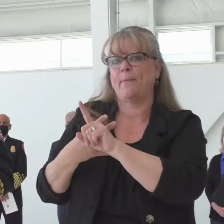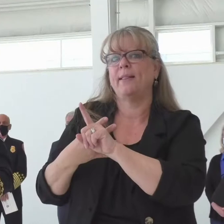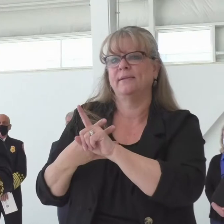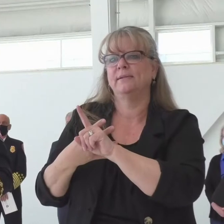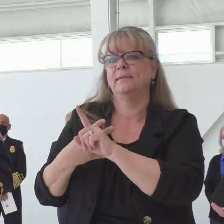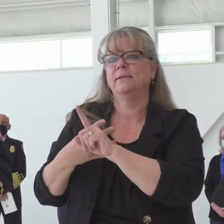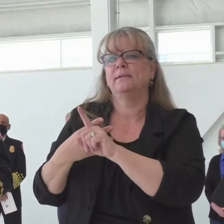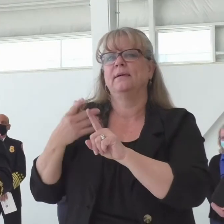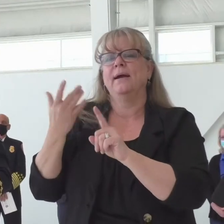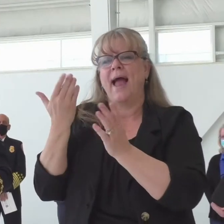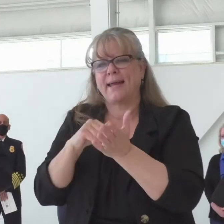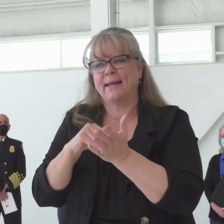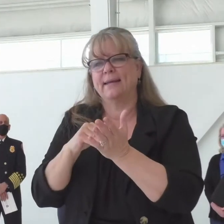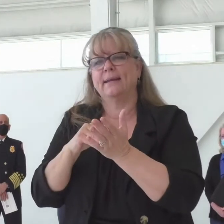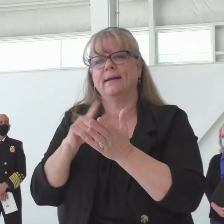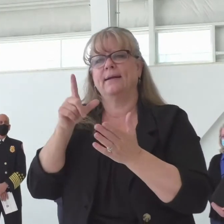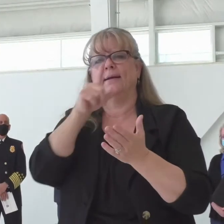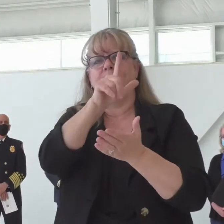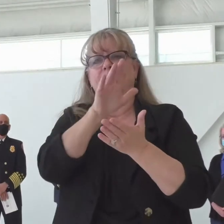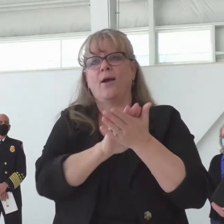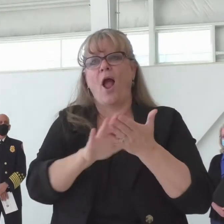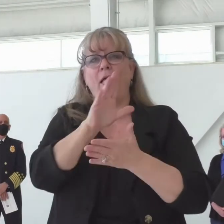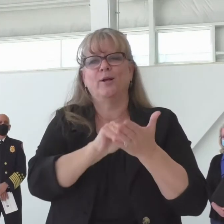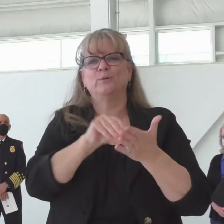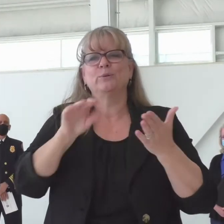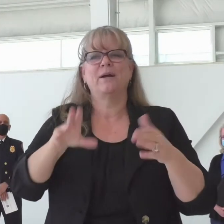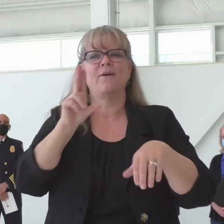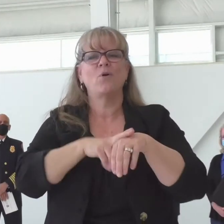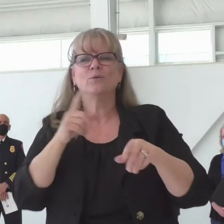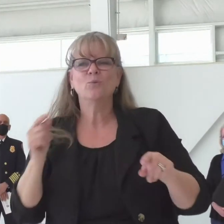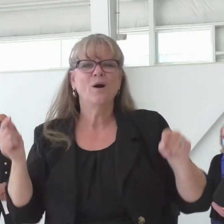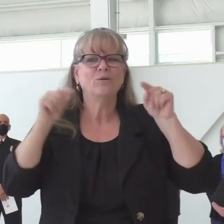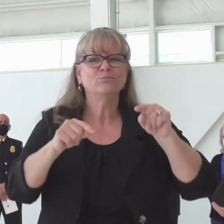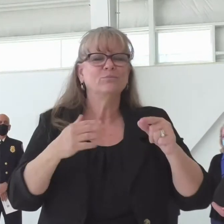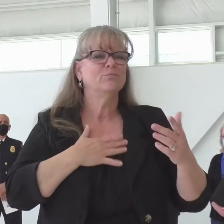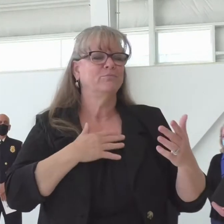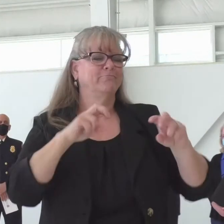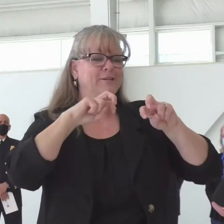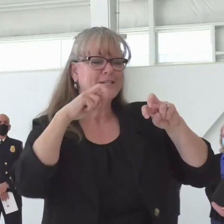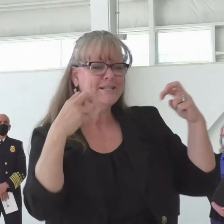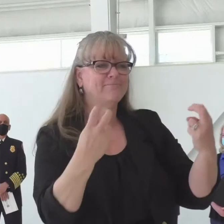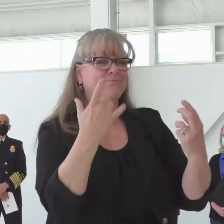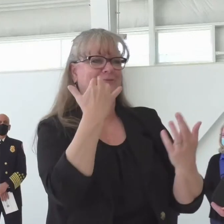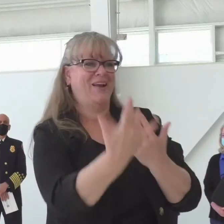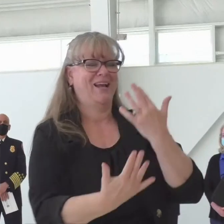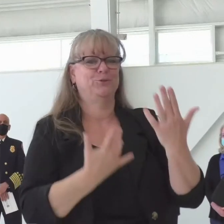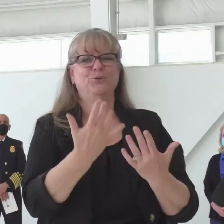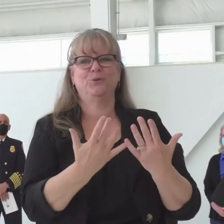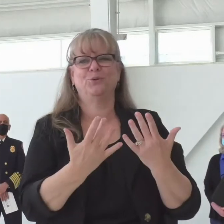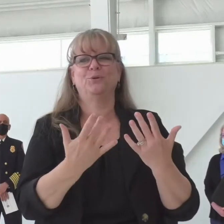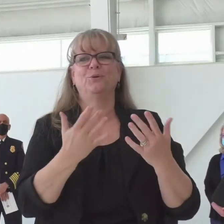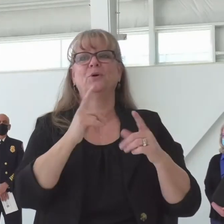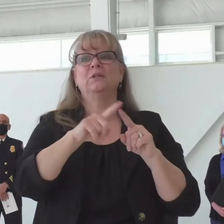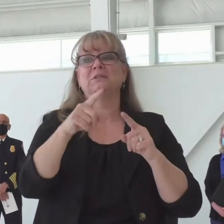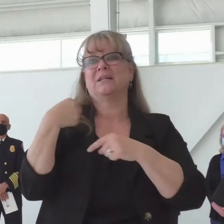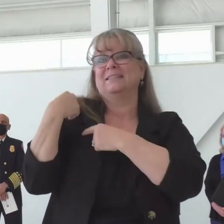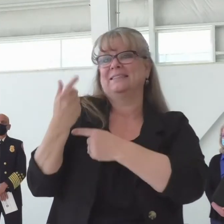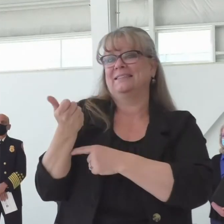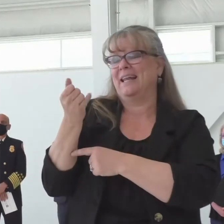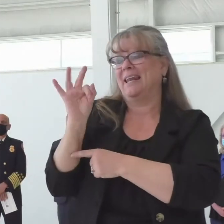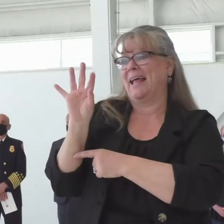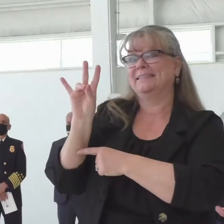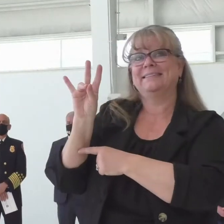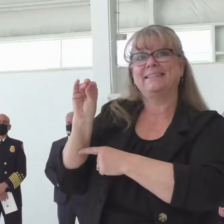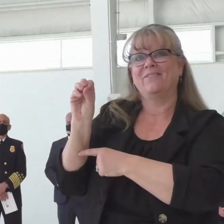out and fight fire and have a pretty good job. Since the 1970s, our fire seasons have expanded and they're over 78 days